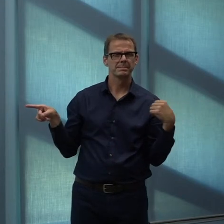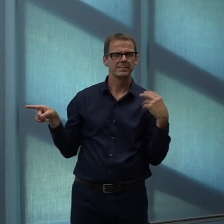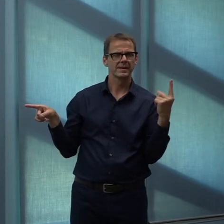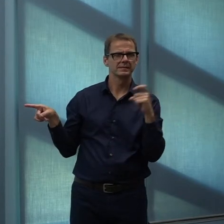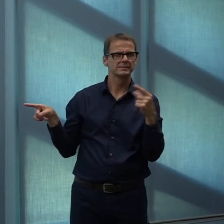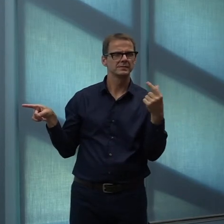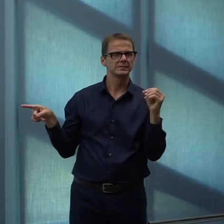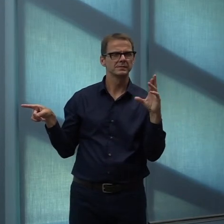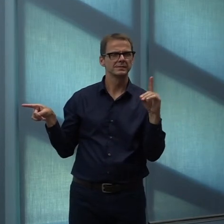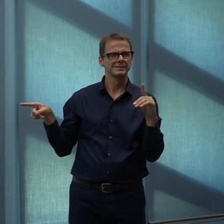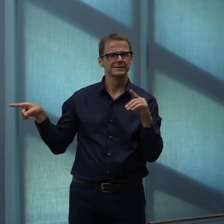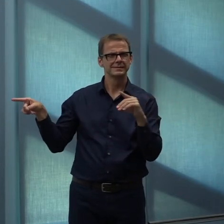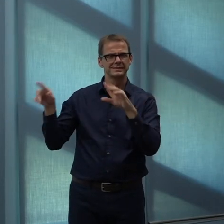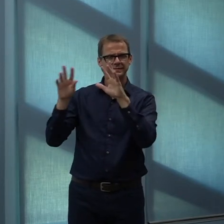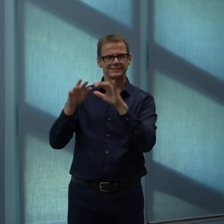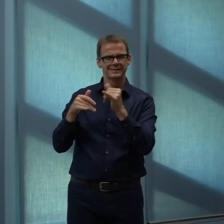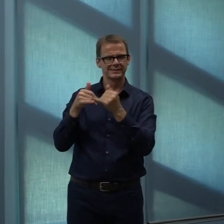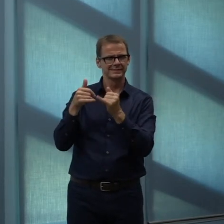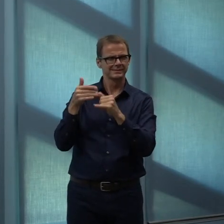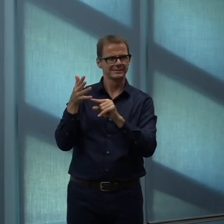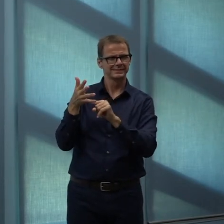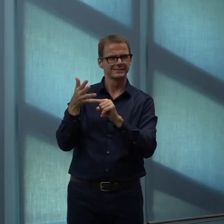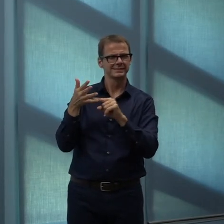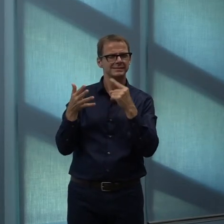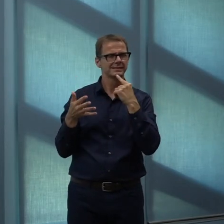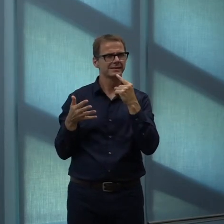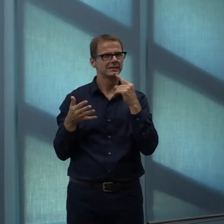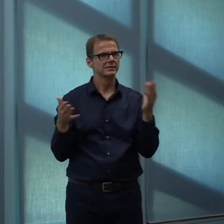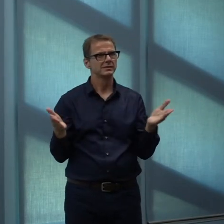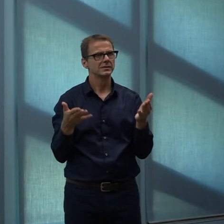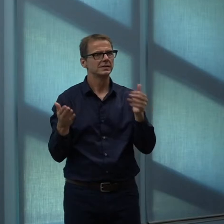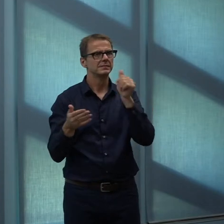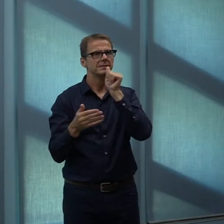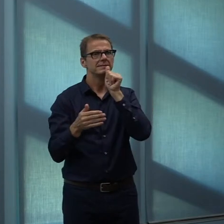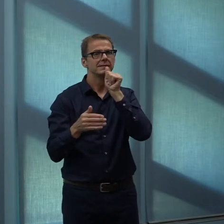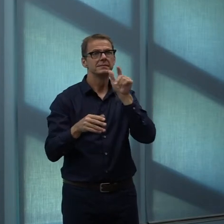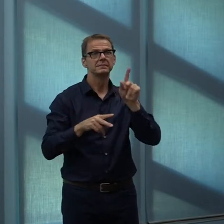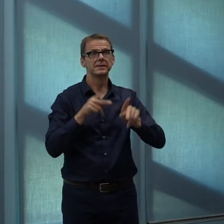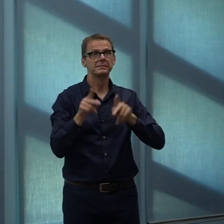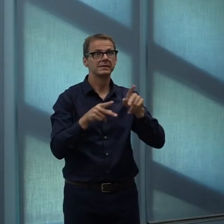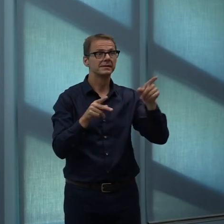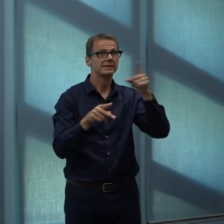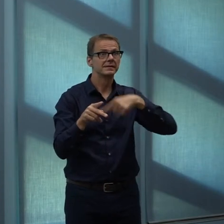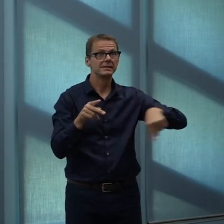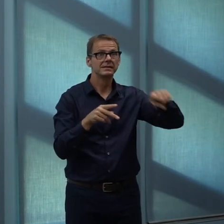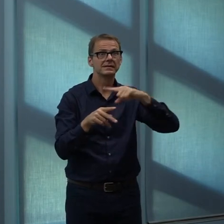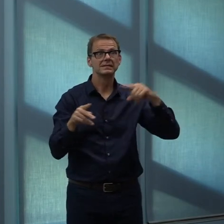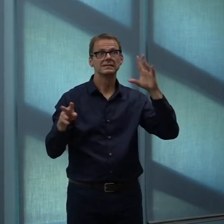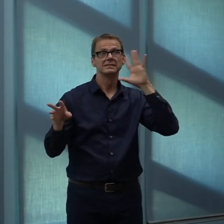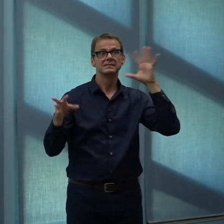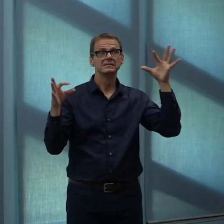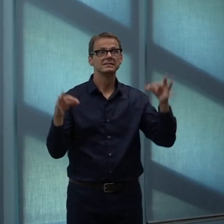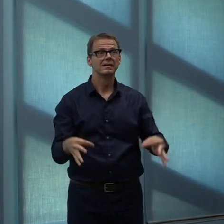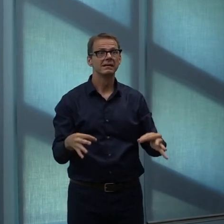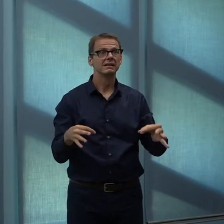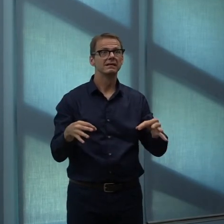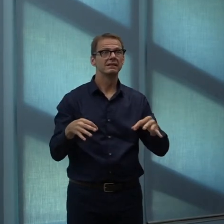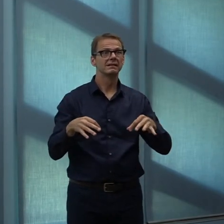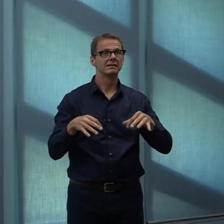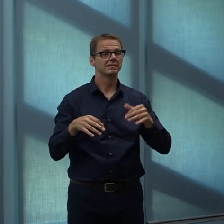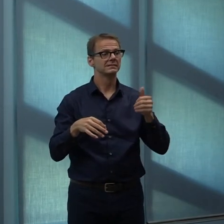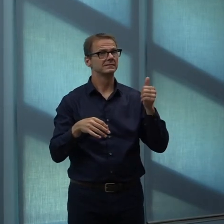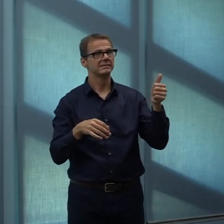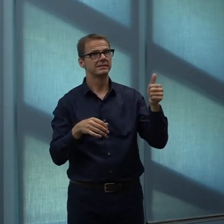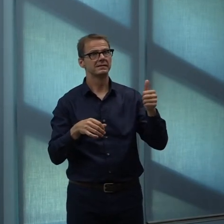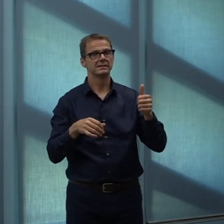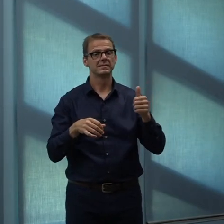to mow themselves, or not to take mowing into their own hands. Can you elaborate on maybe some